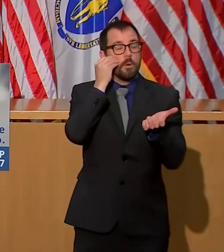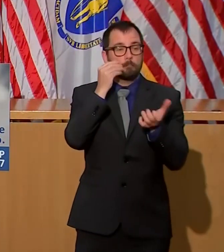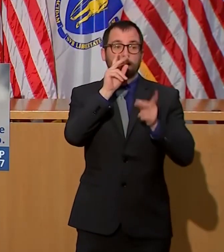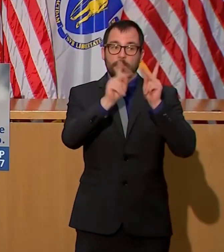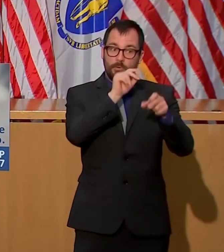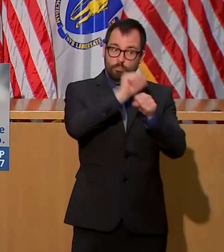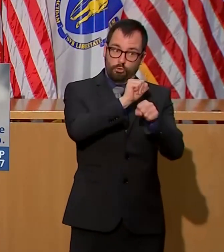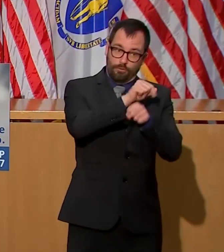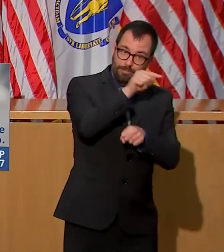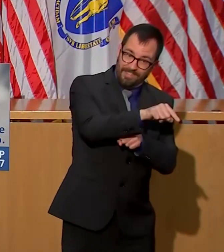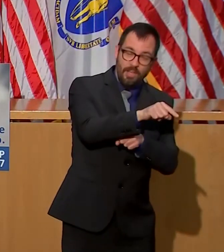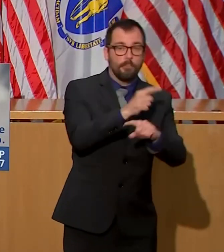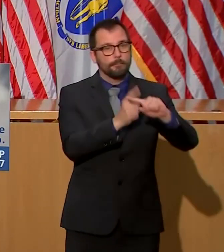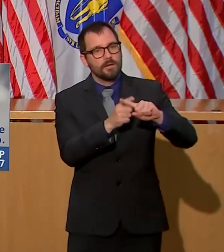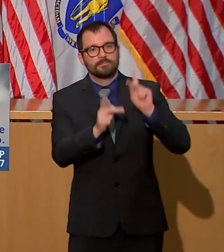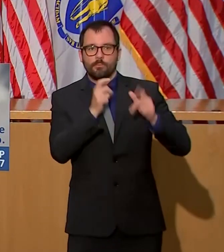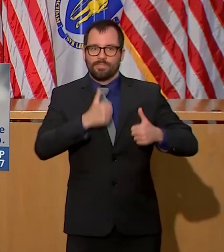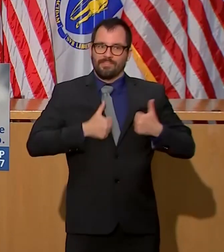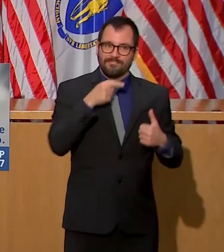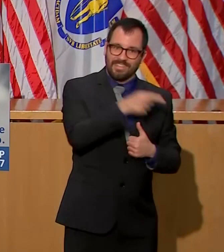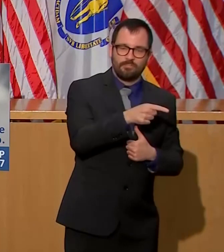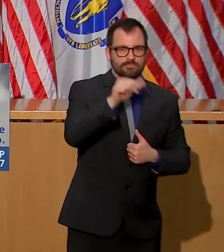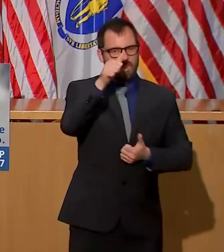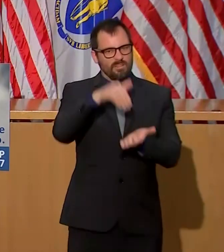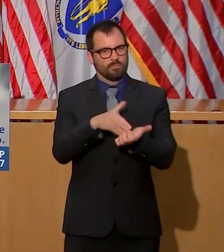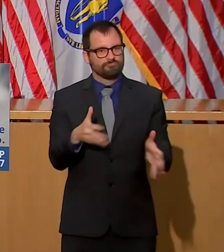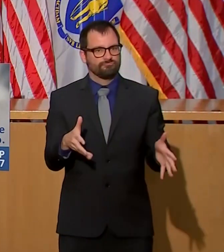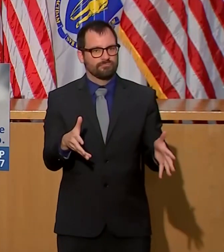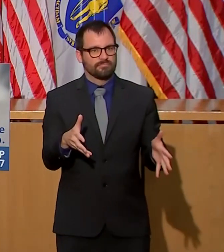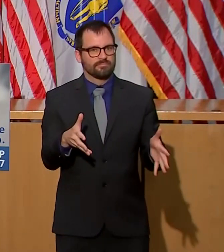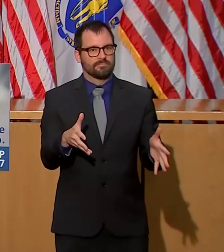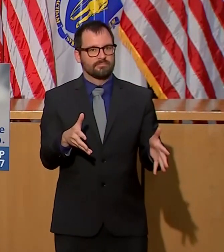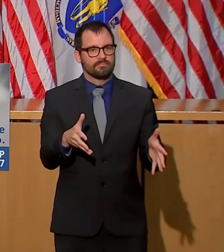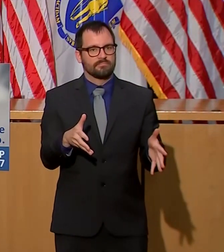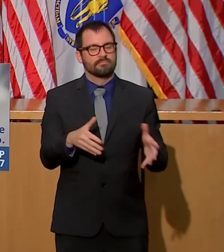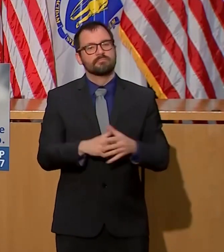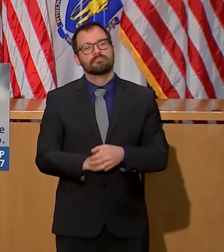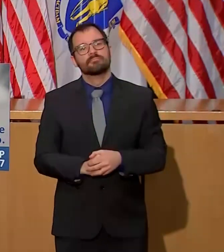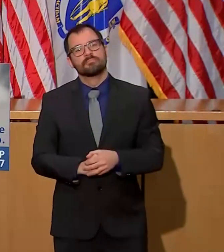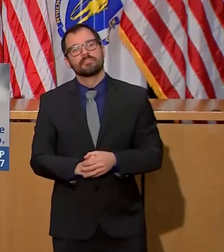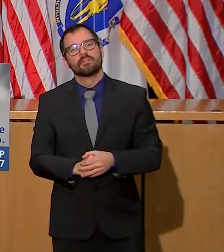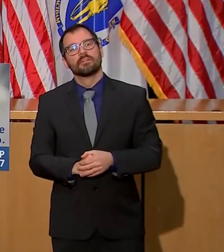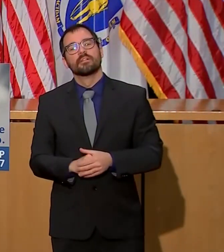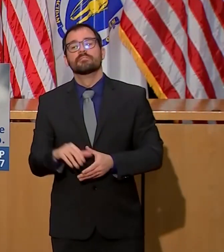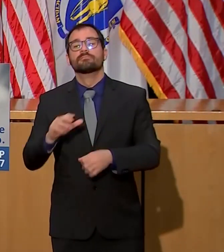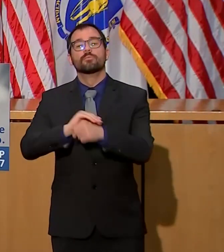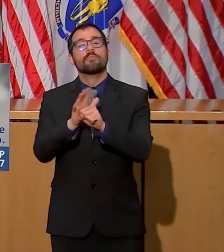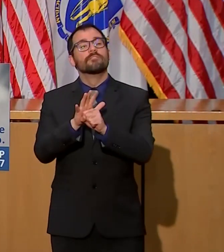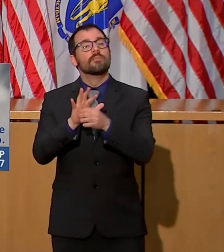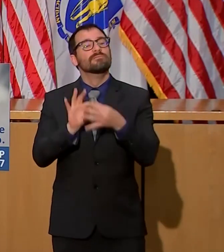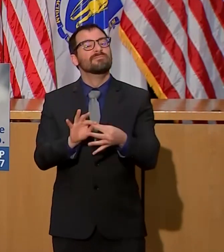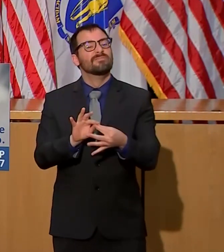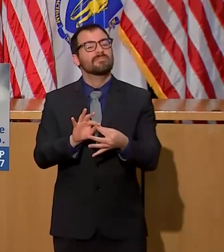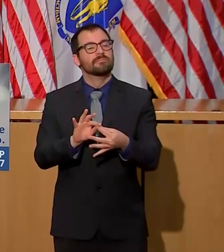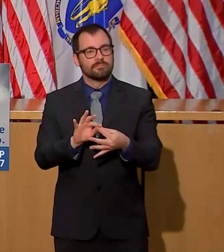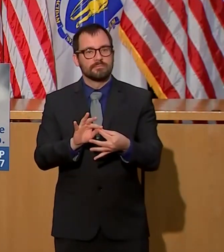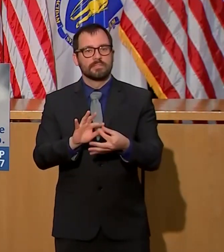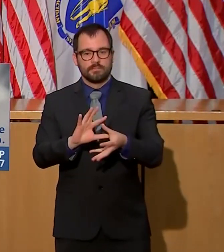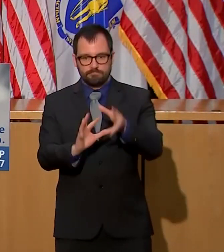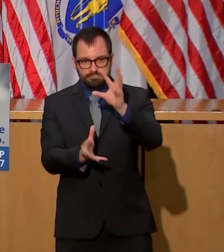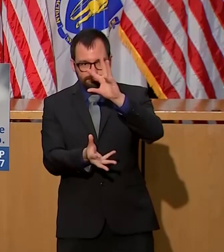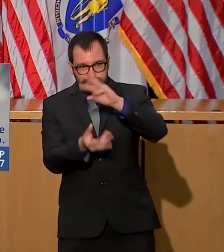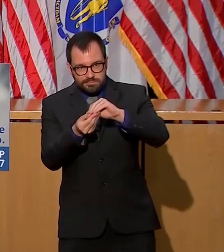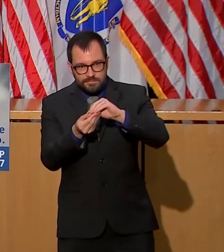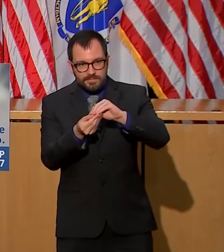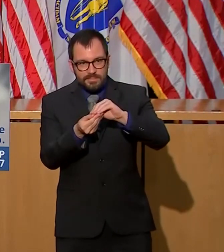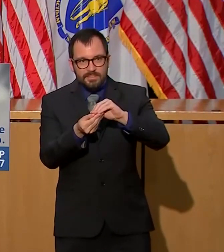lethal grip COVID-19 can have on seniors, and especially on those with underlying health conditions here in